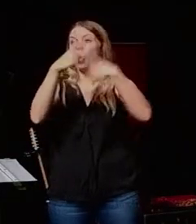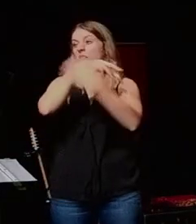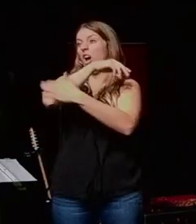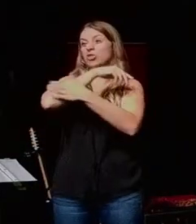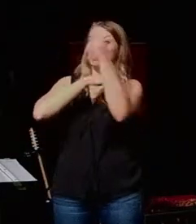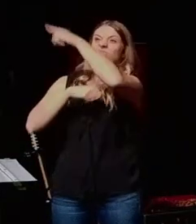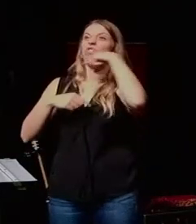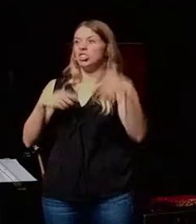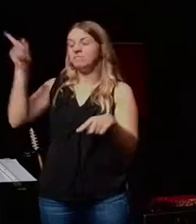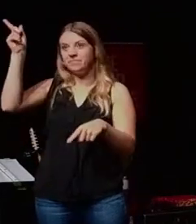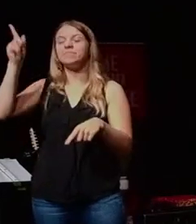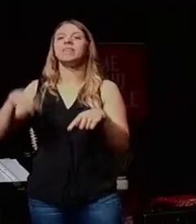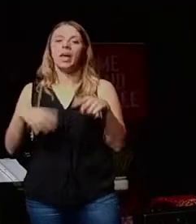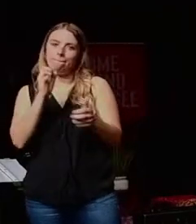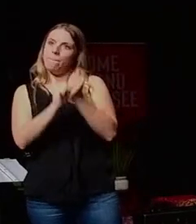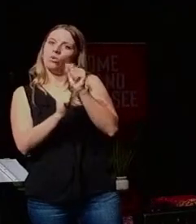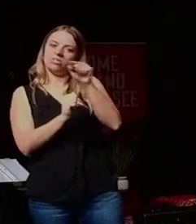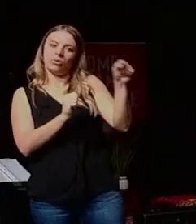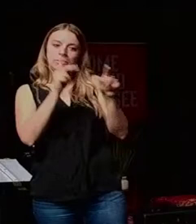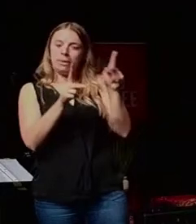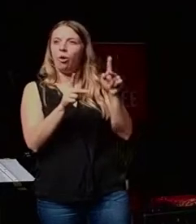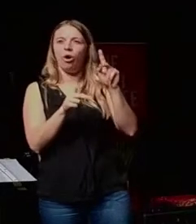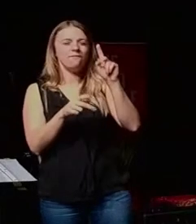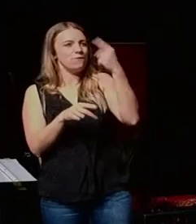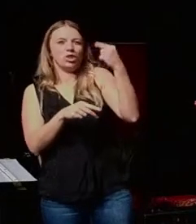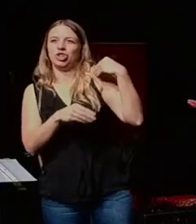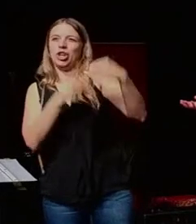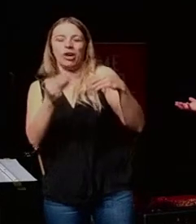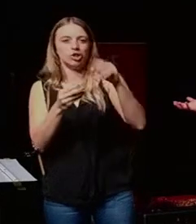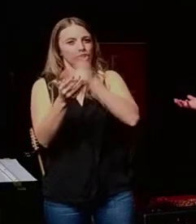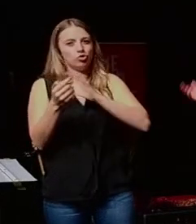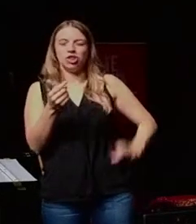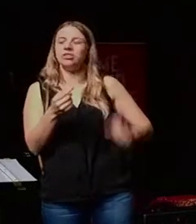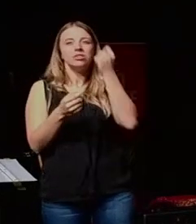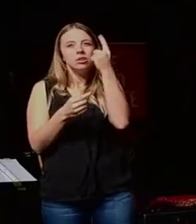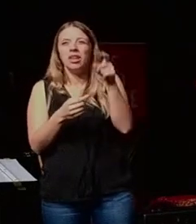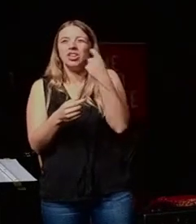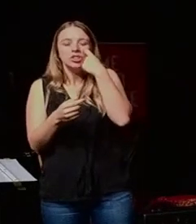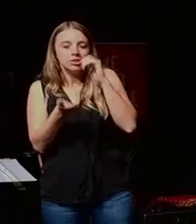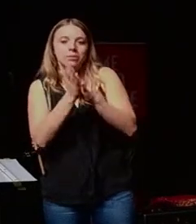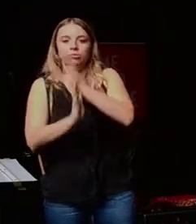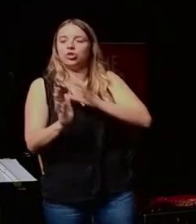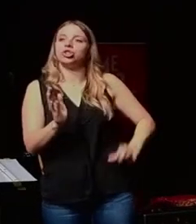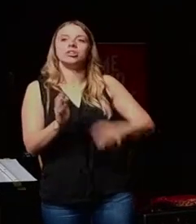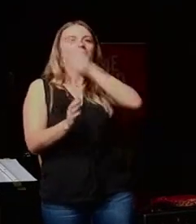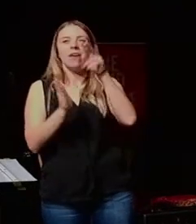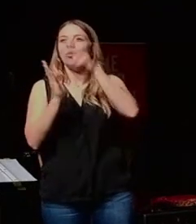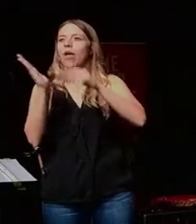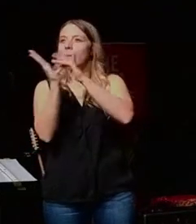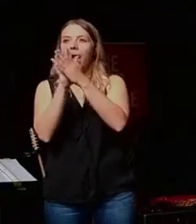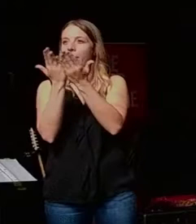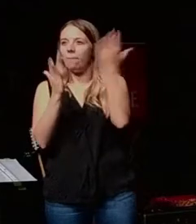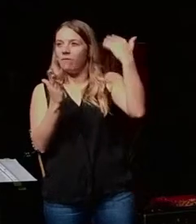of the people that were converted were first generation Christians. Basically, they never read the Bible before. And somehow the spirit